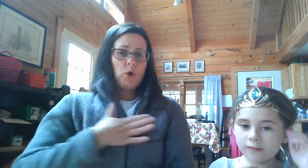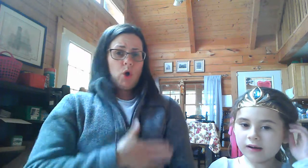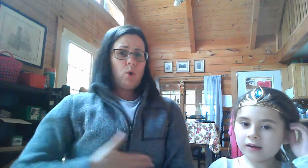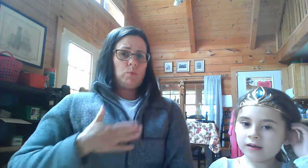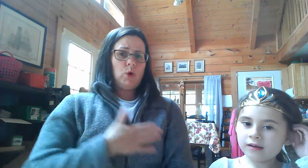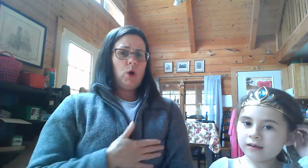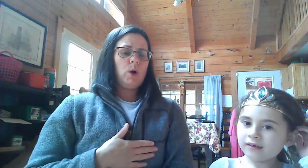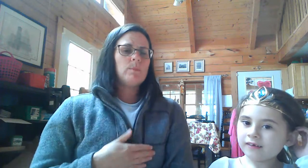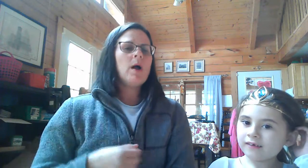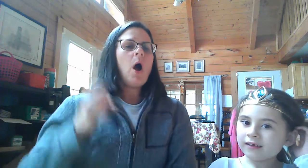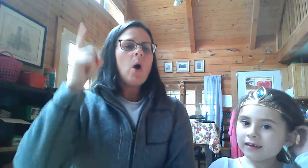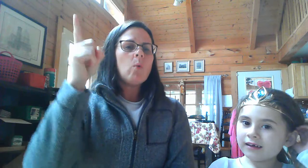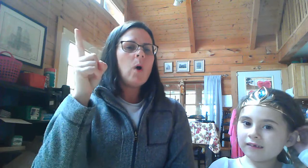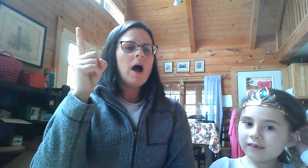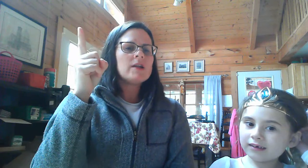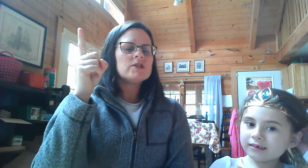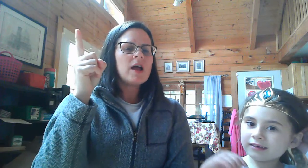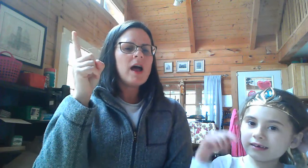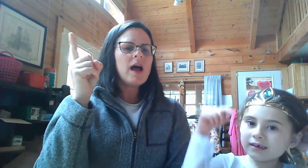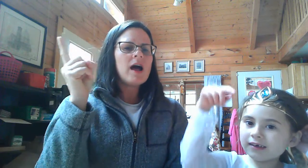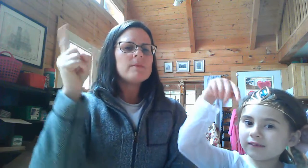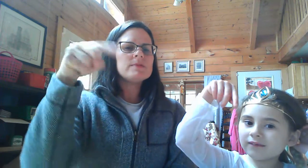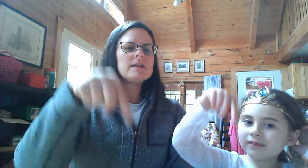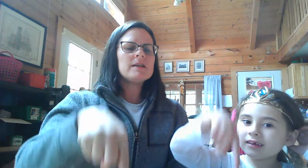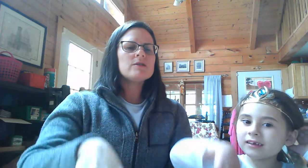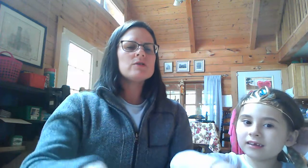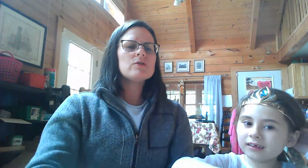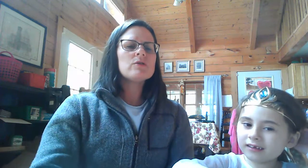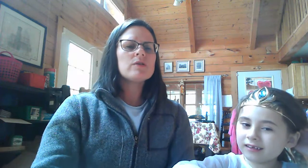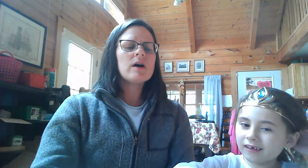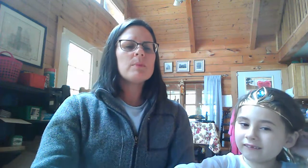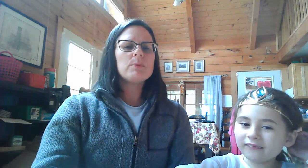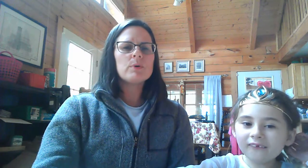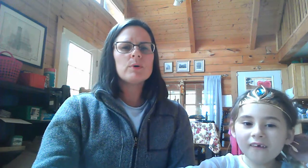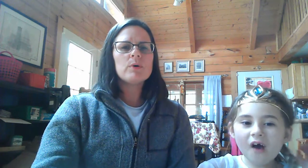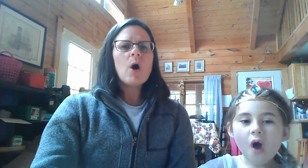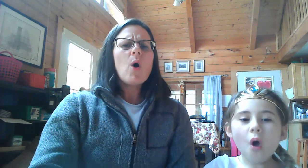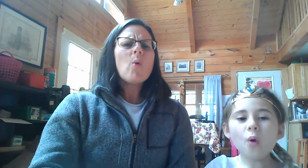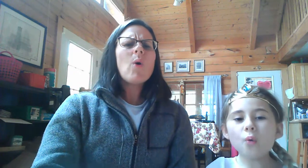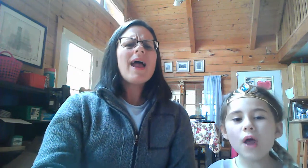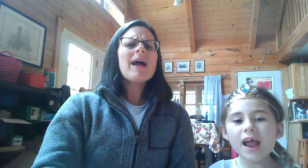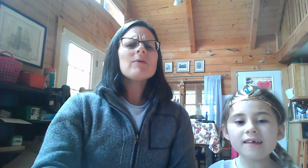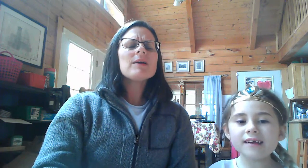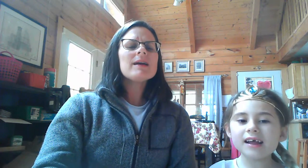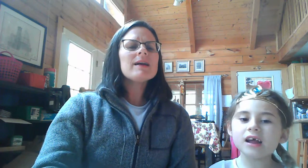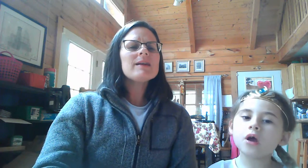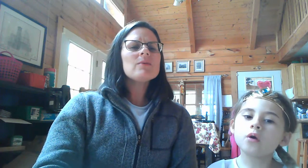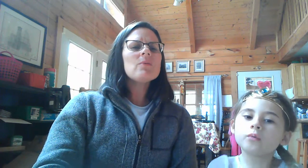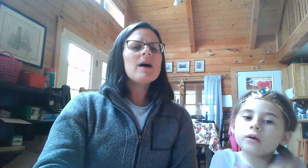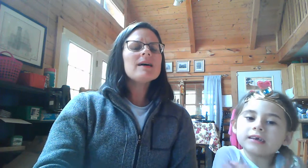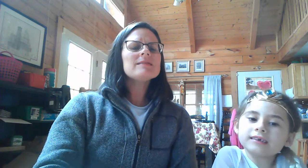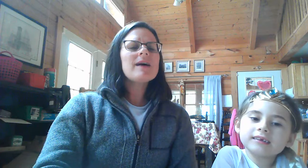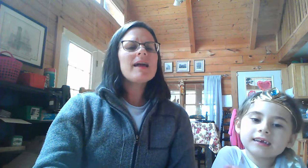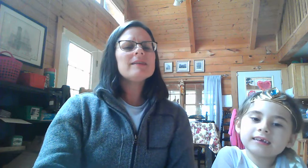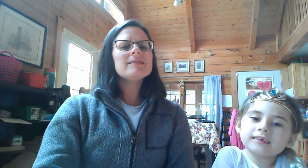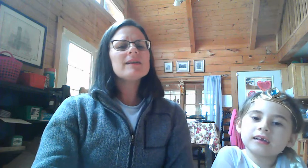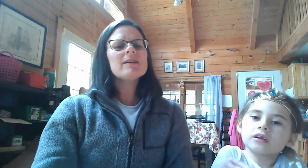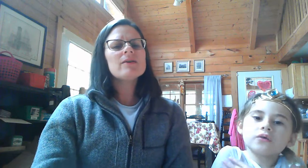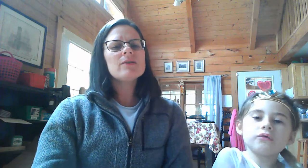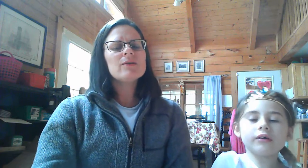yum! One jumped into the pool where it was nice and cool.